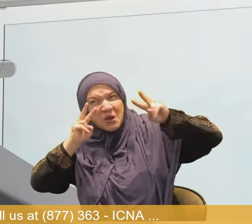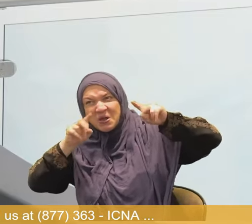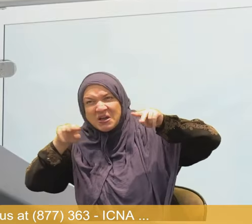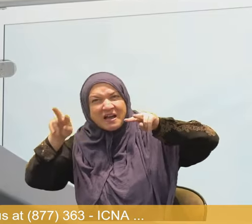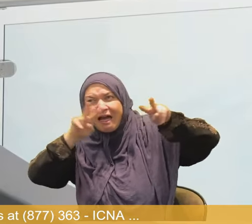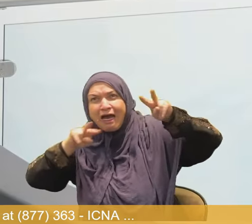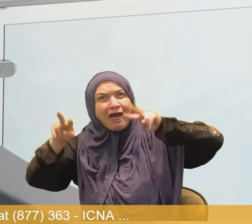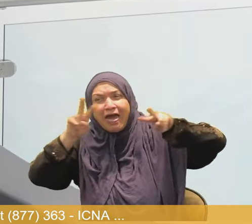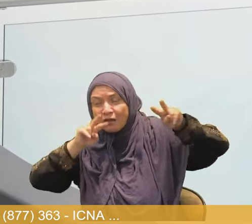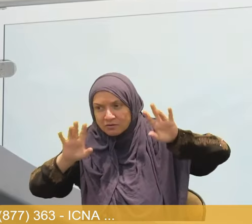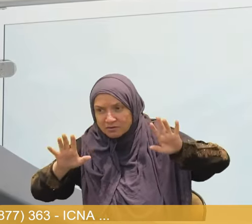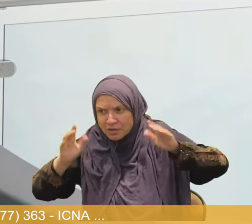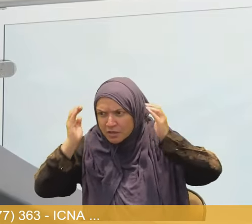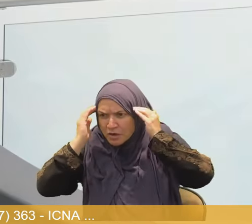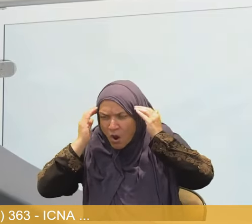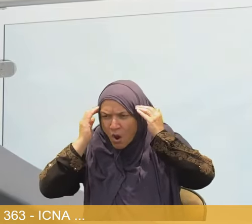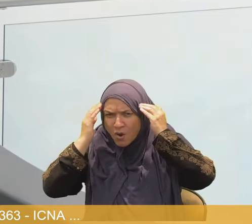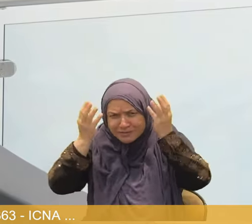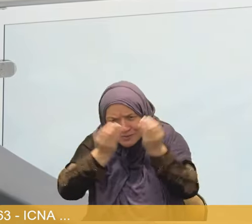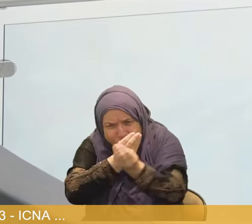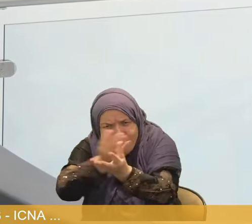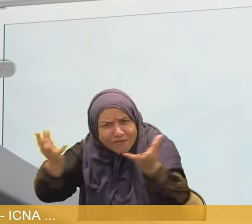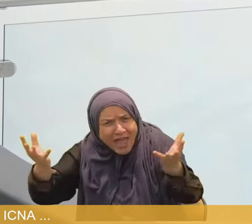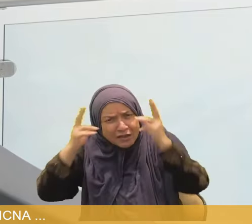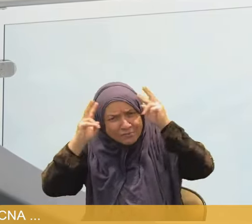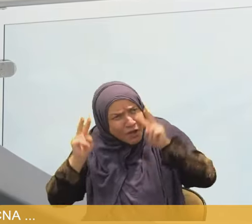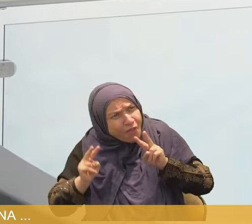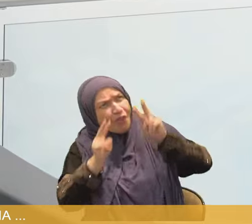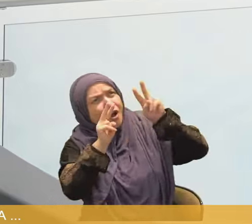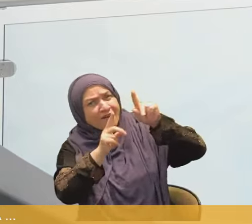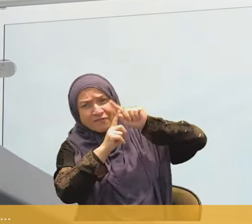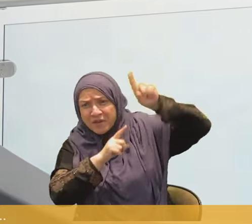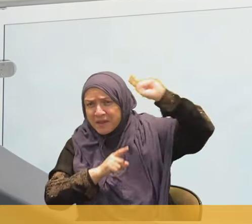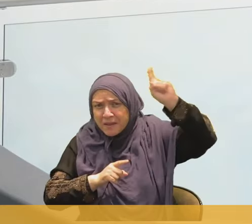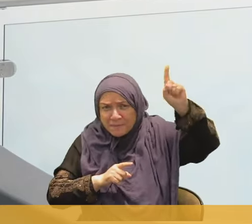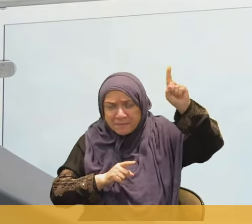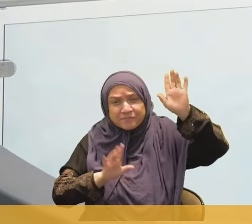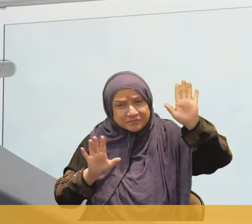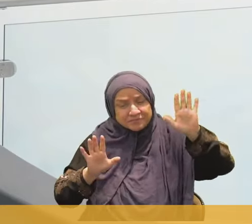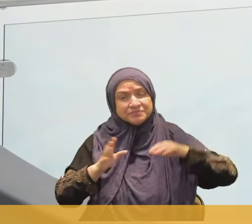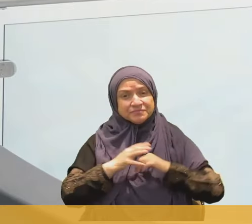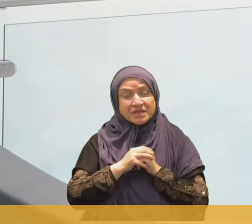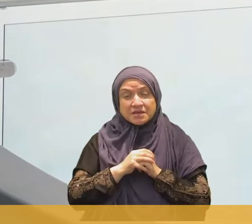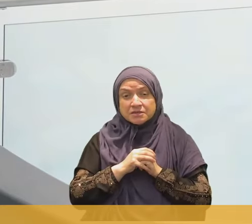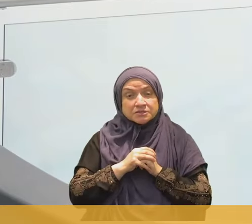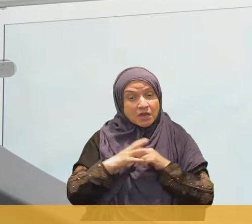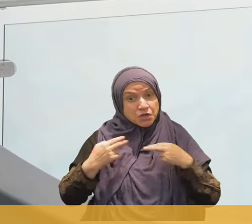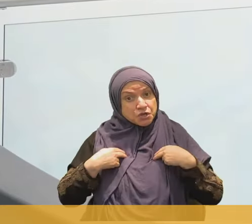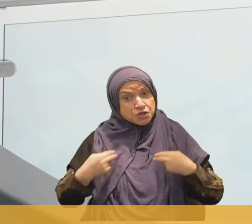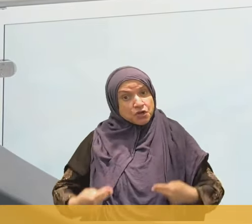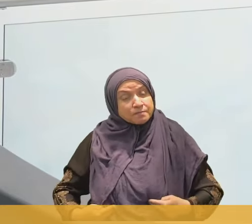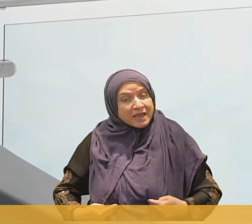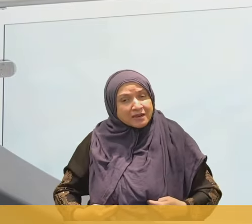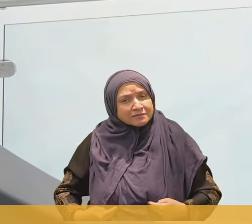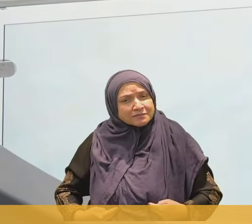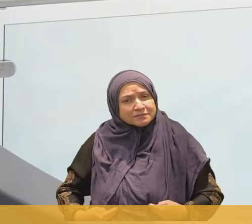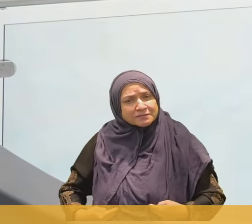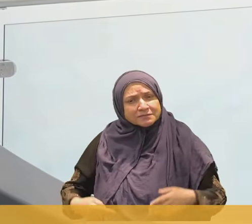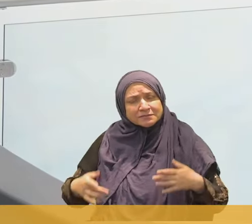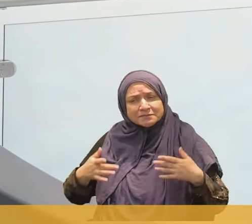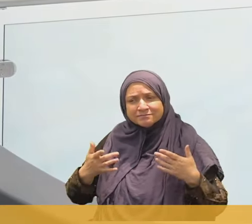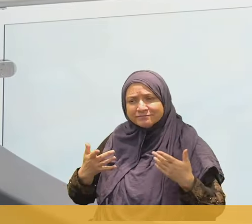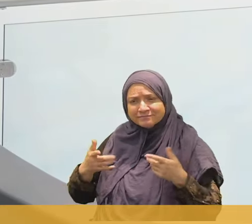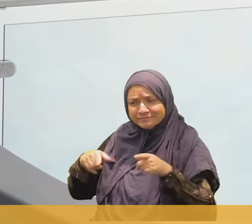And honestly speaking, you're not self-centric. You and all of us are egocentric. Be Allah-centric. Be Allah-conscious.